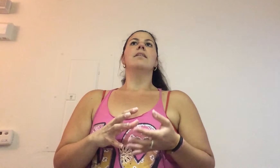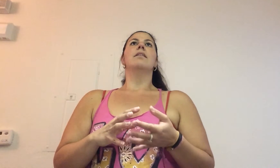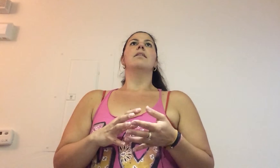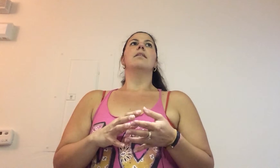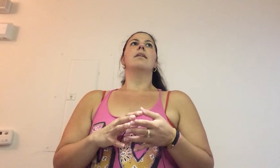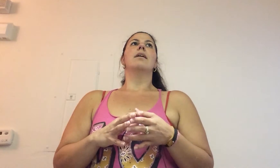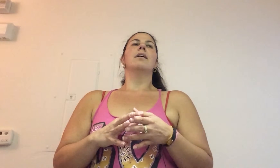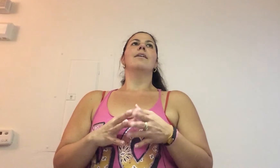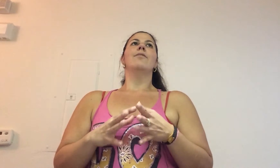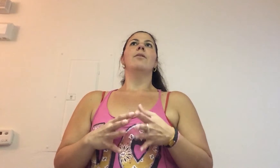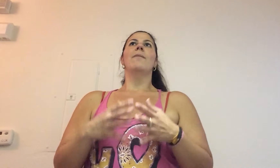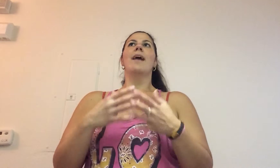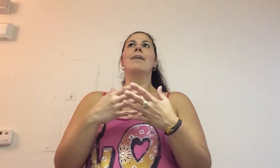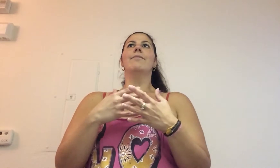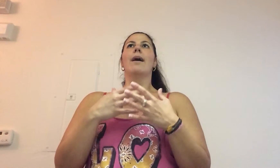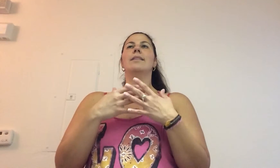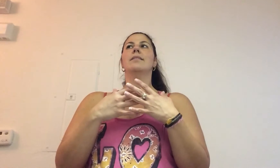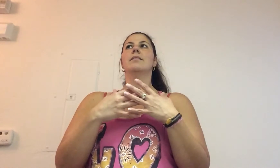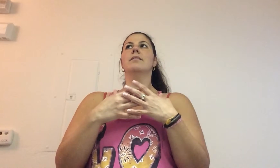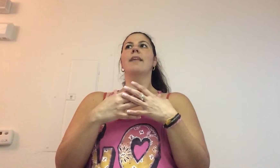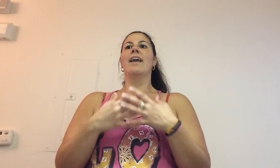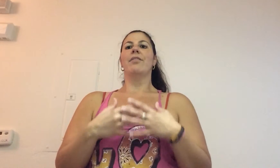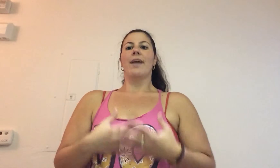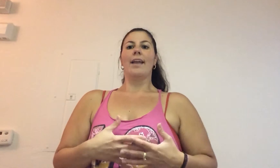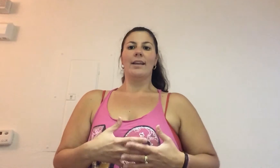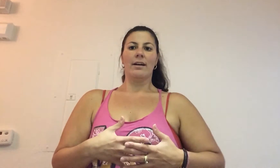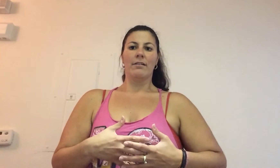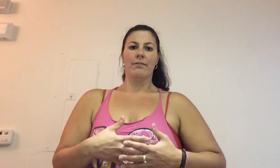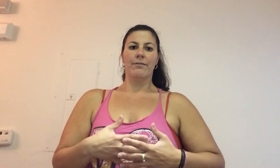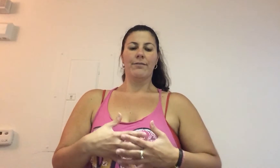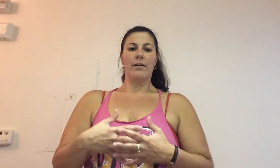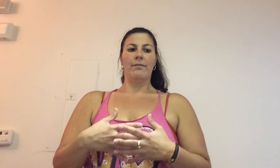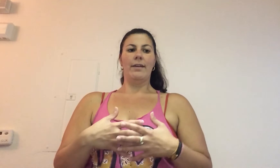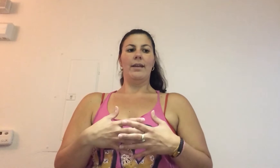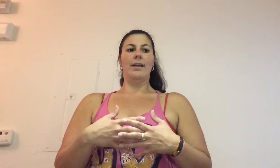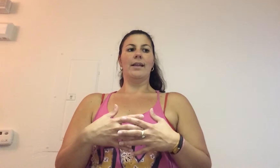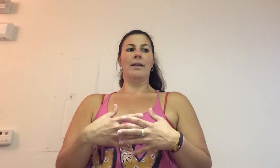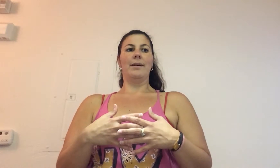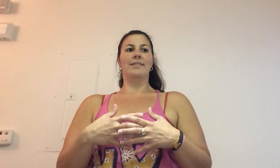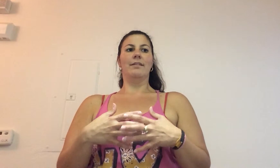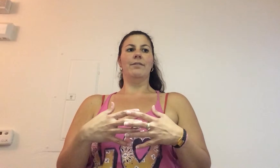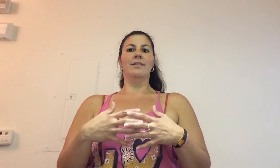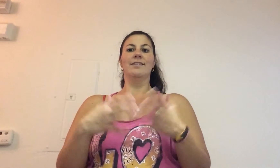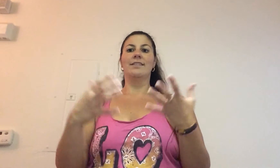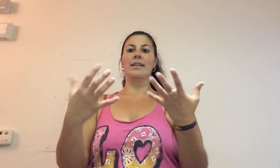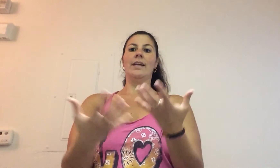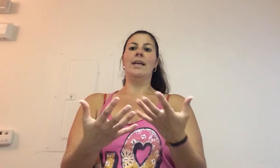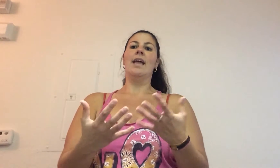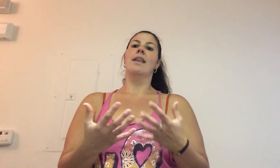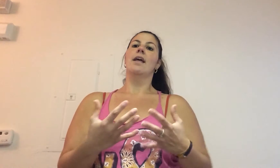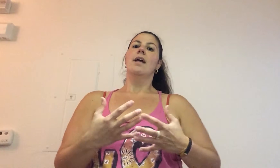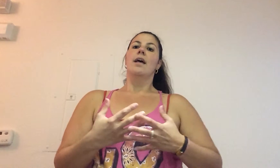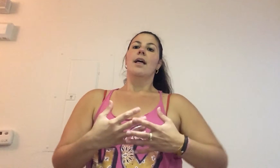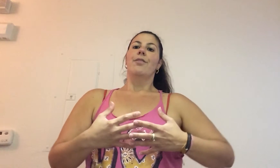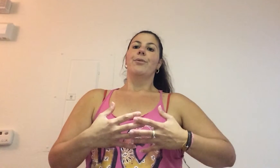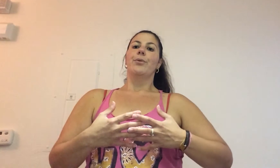if you know me, I, I like the idea of, of healing myself holistically and through,